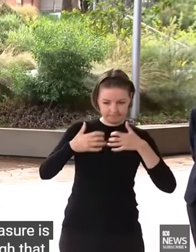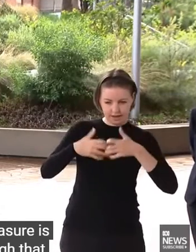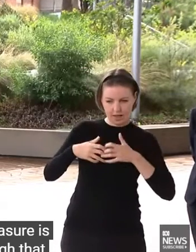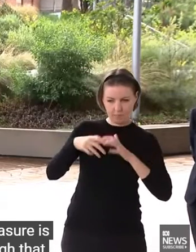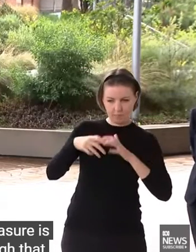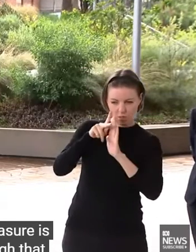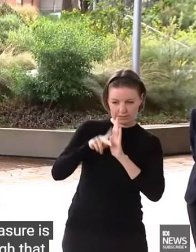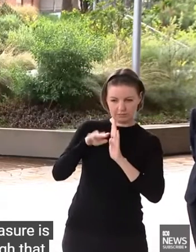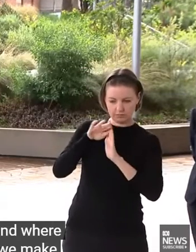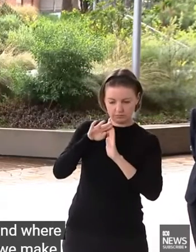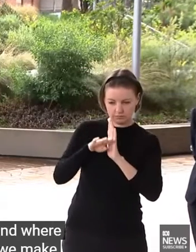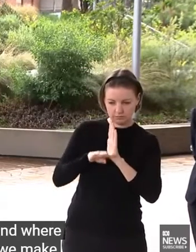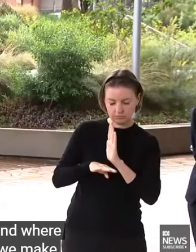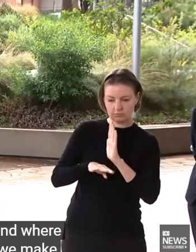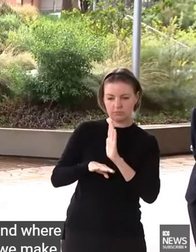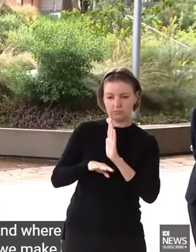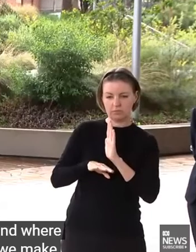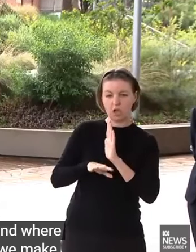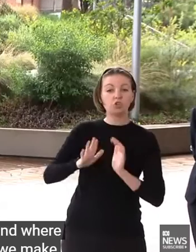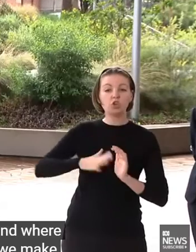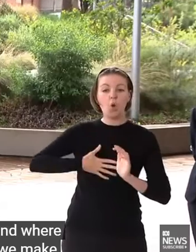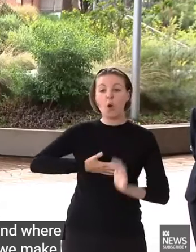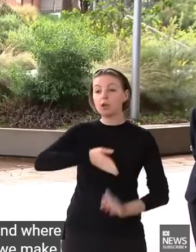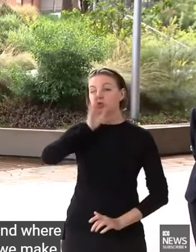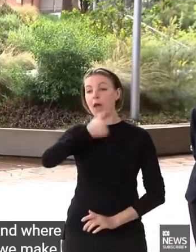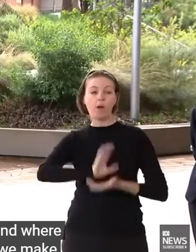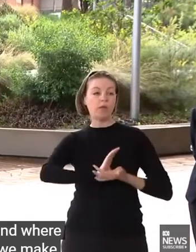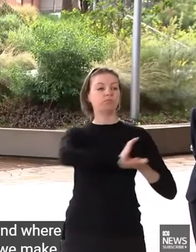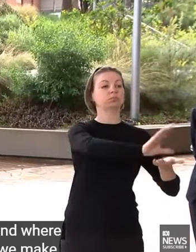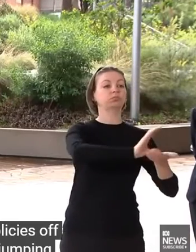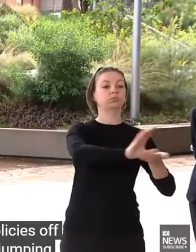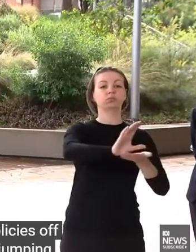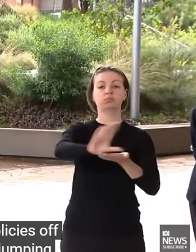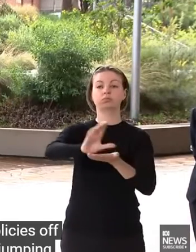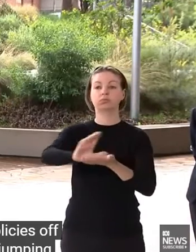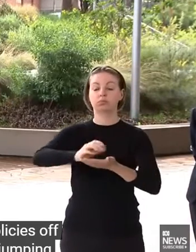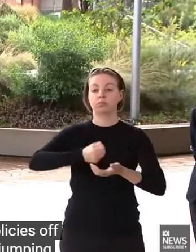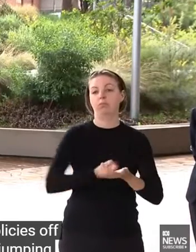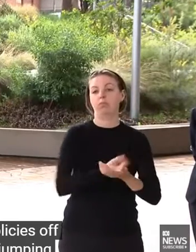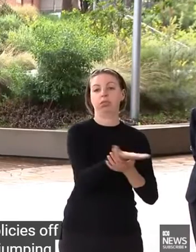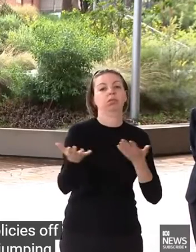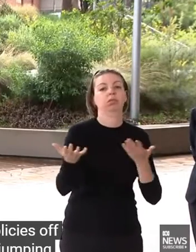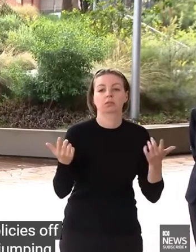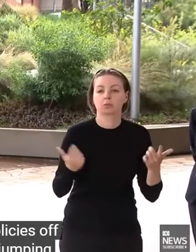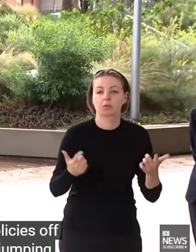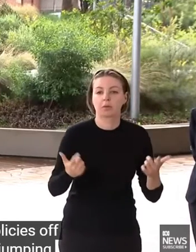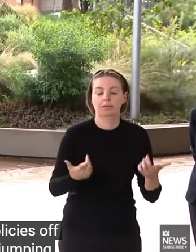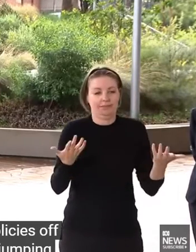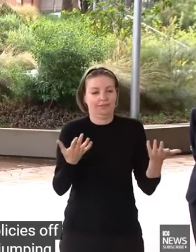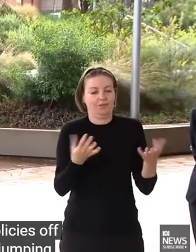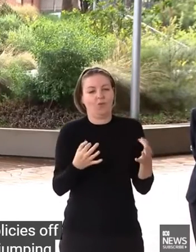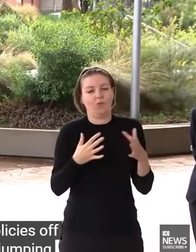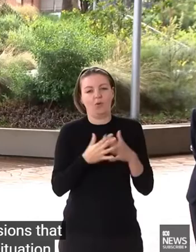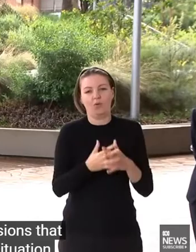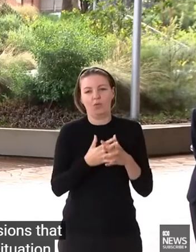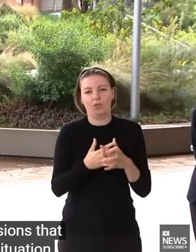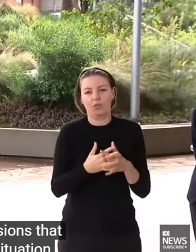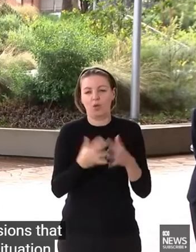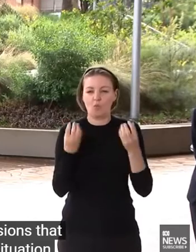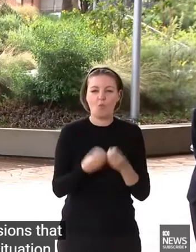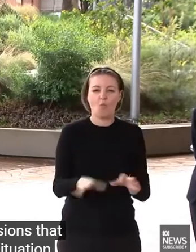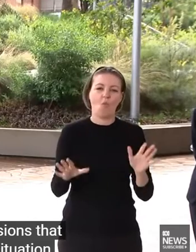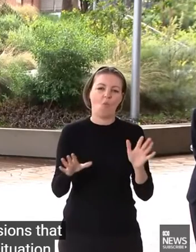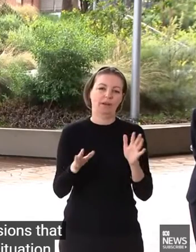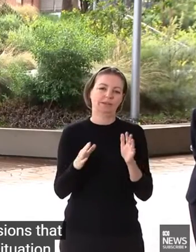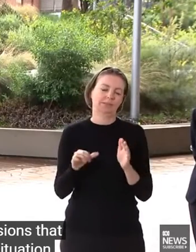decisions. But then you get to a situation where the investment you make doesn't have an impact. And ultimately as well, these are taxpayer dollars that need